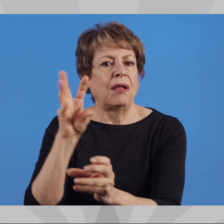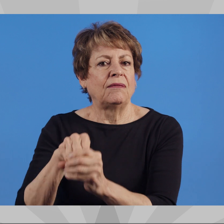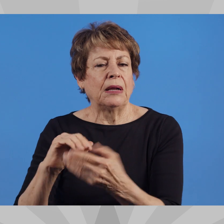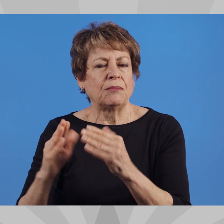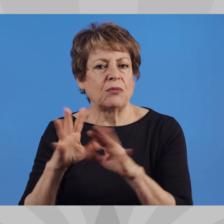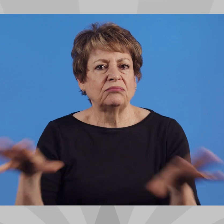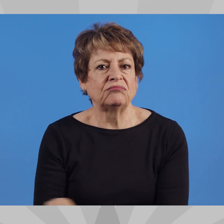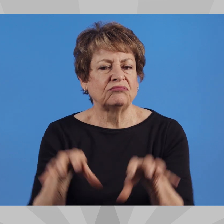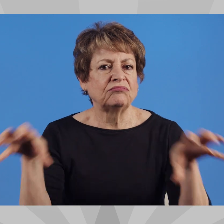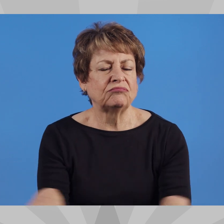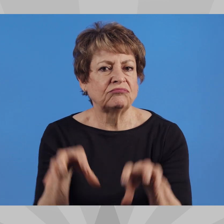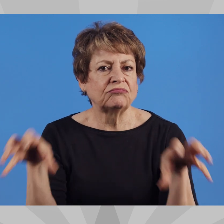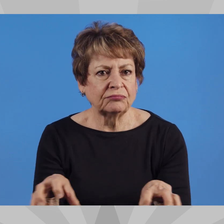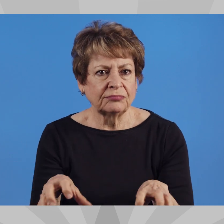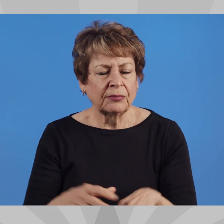community.